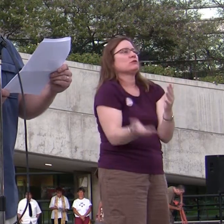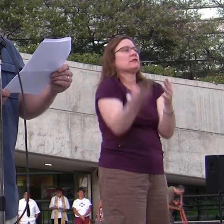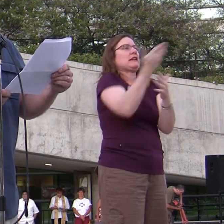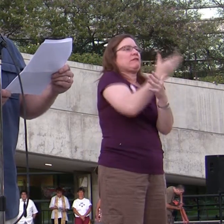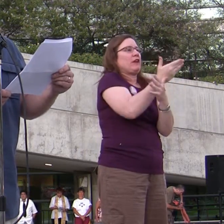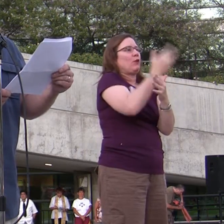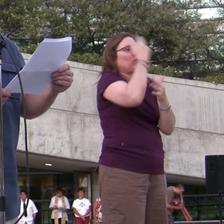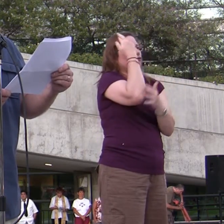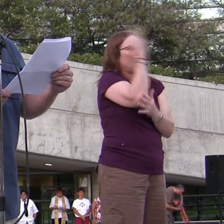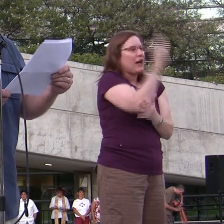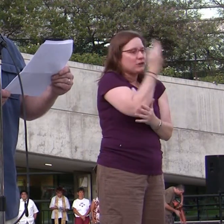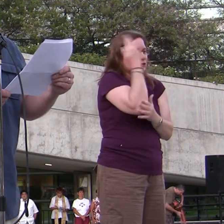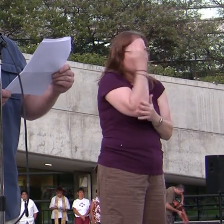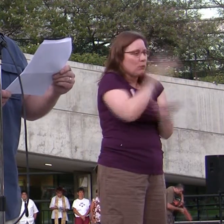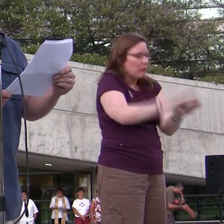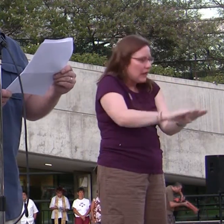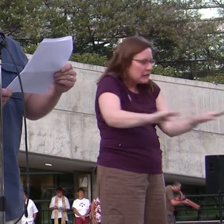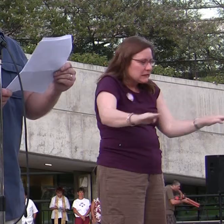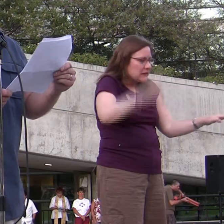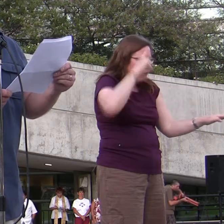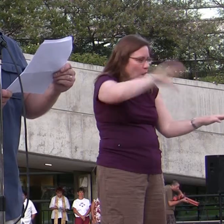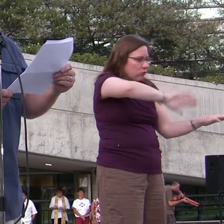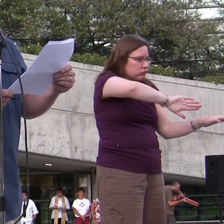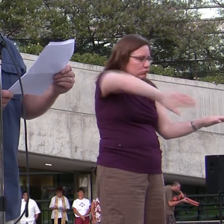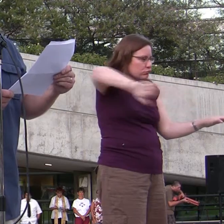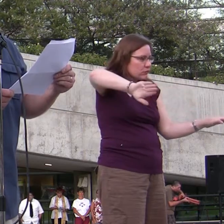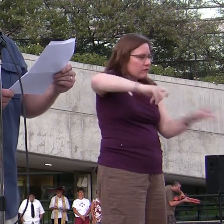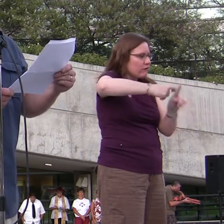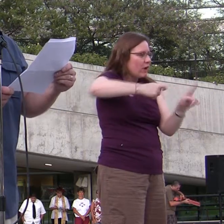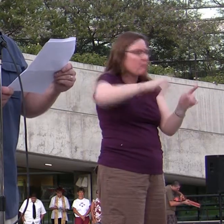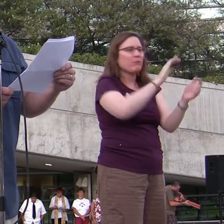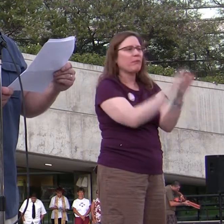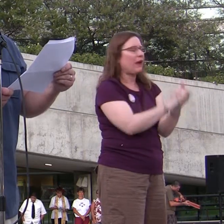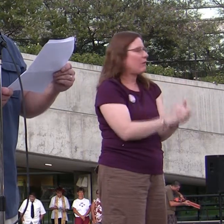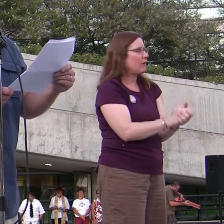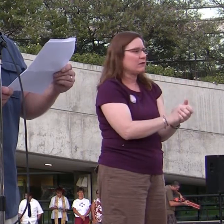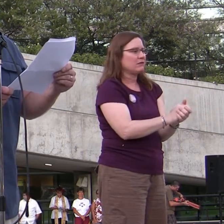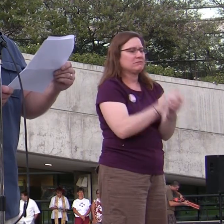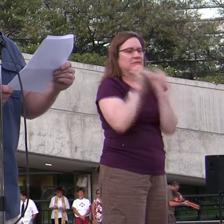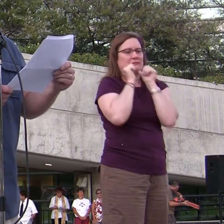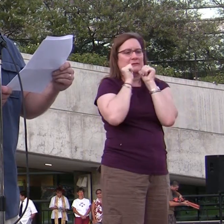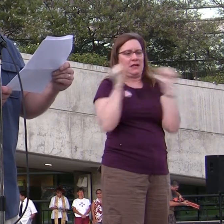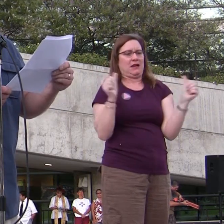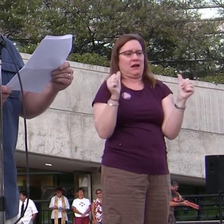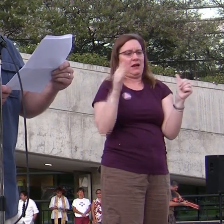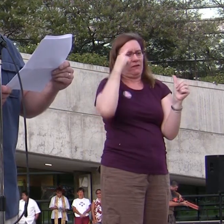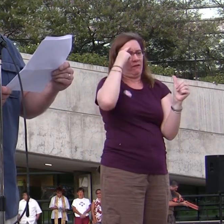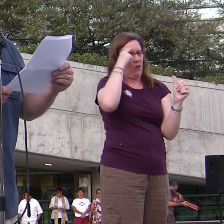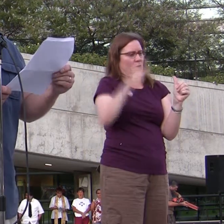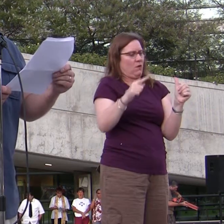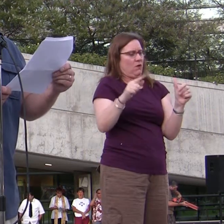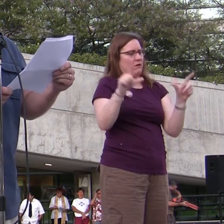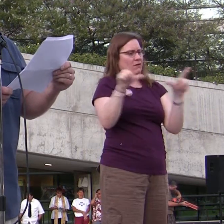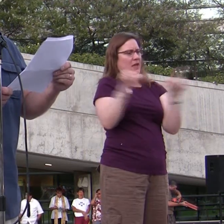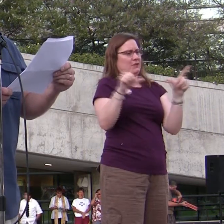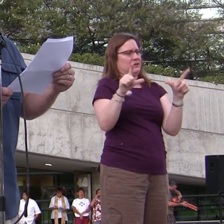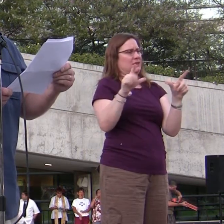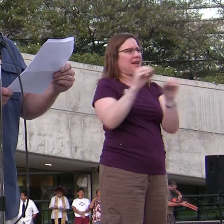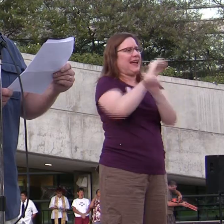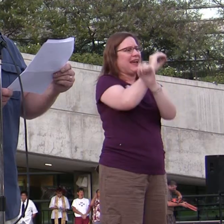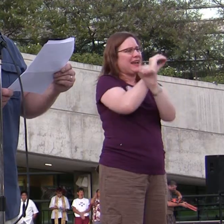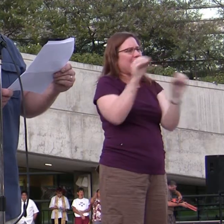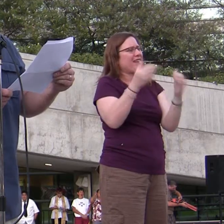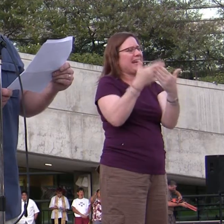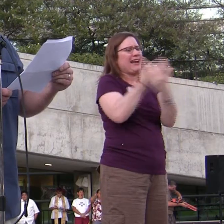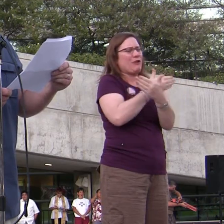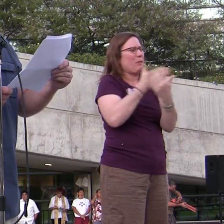singling out gay men and lesbians for denial of a marriage license, unquote. This has never been about protecting anyone or anything.